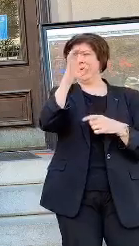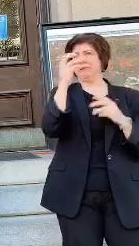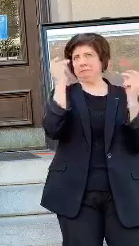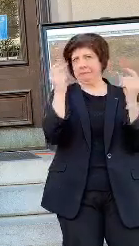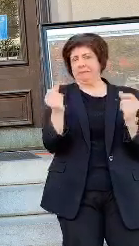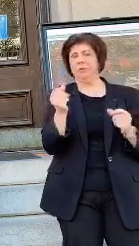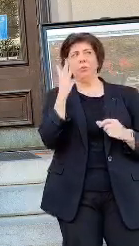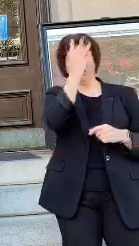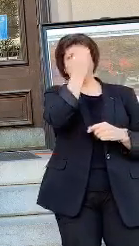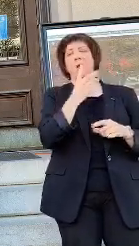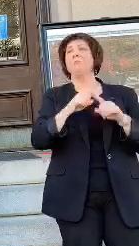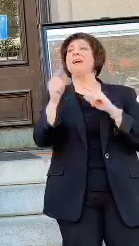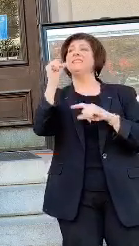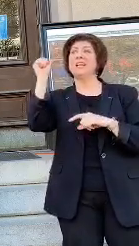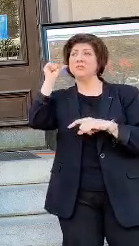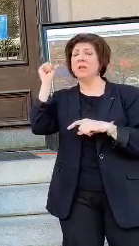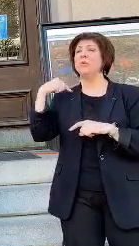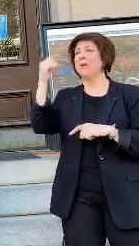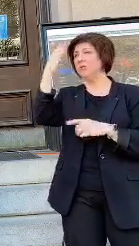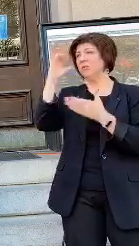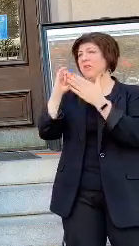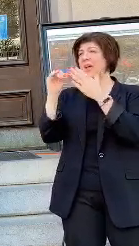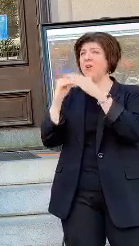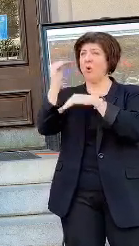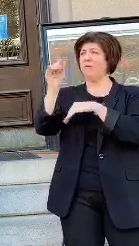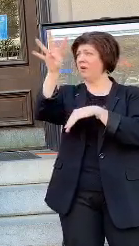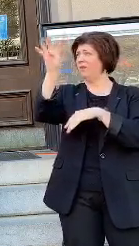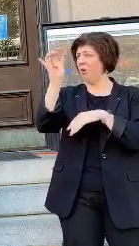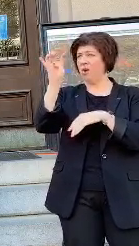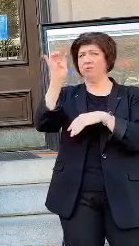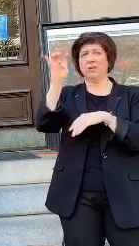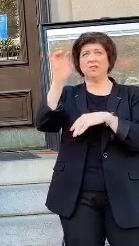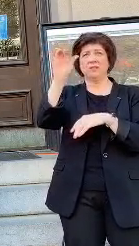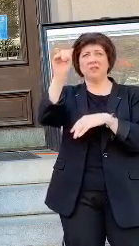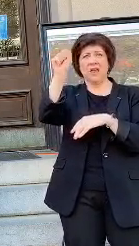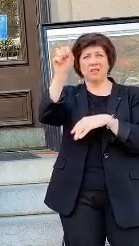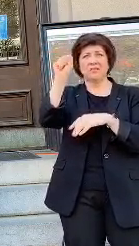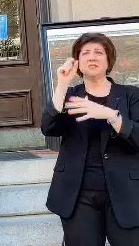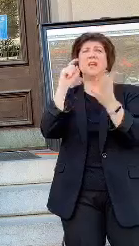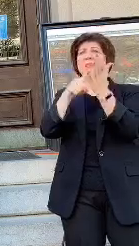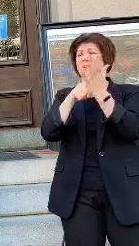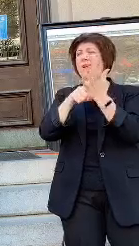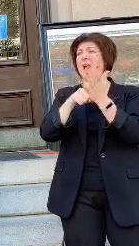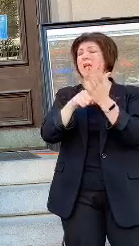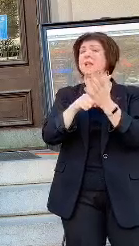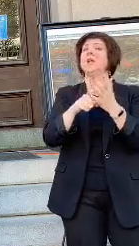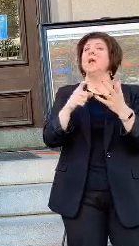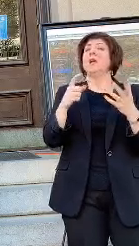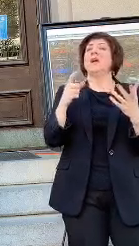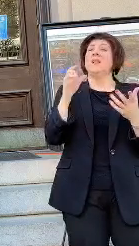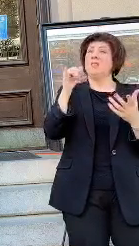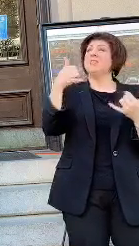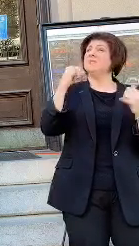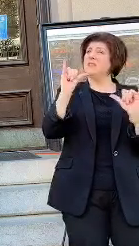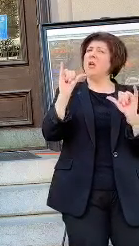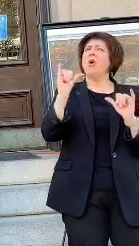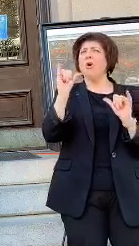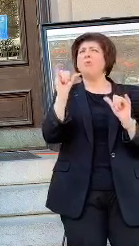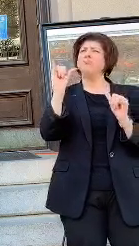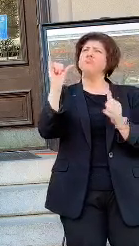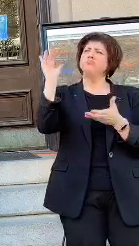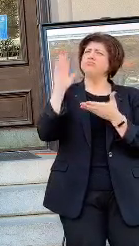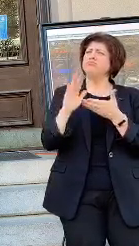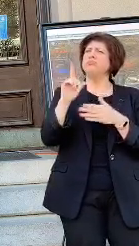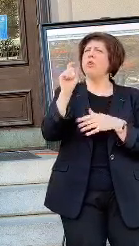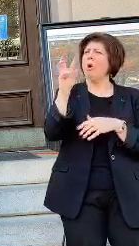But just yesterday, we know there were well over 400 cases identified in this case. We're still very modest and